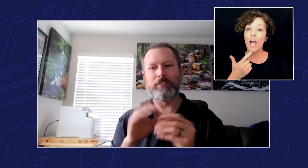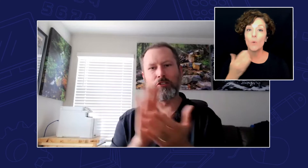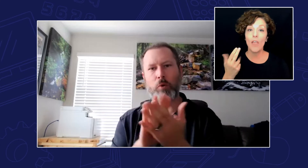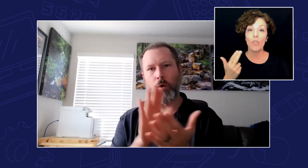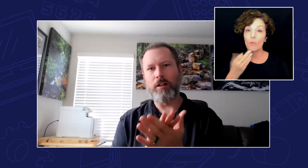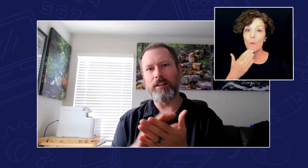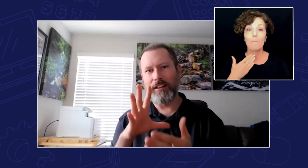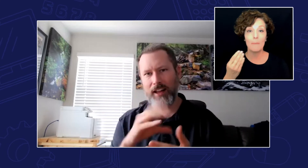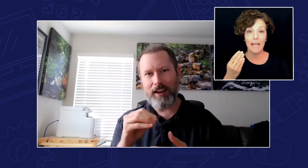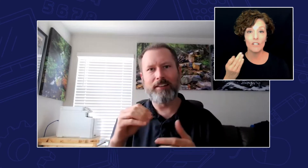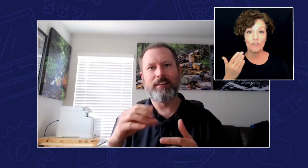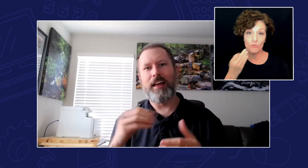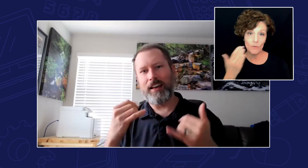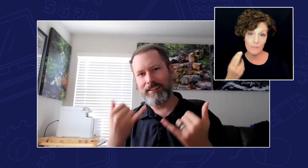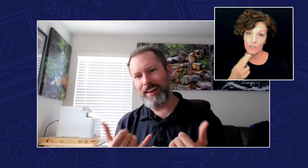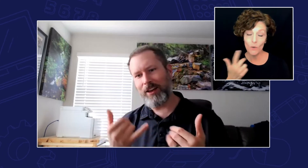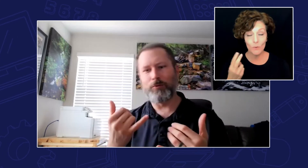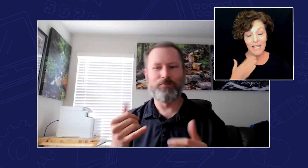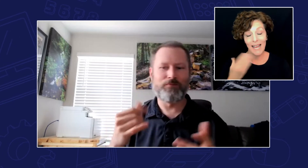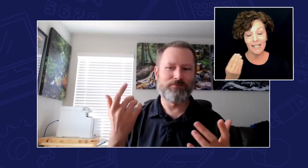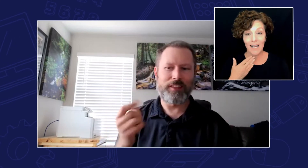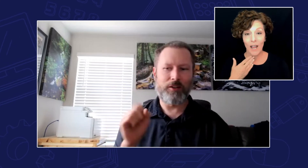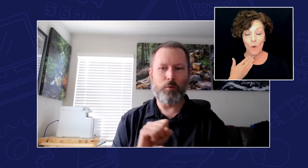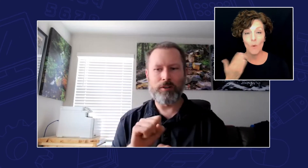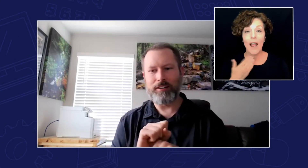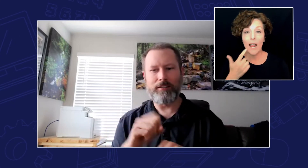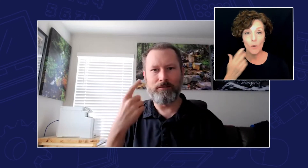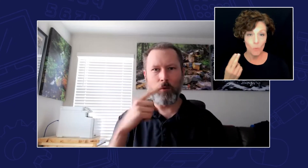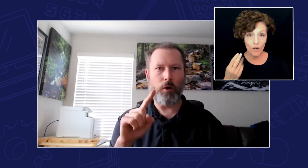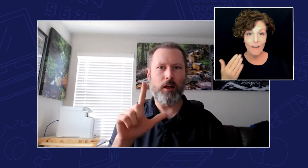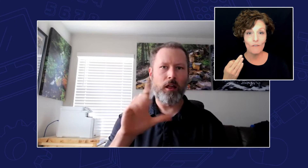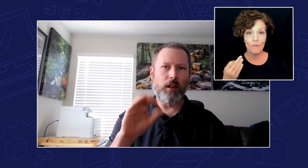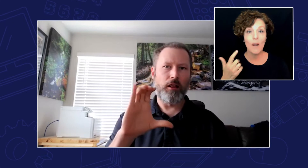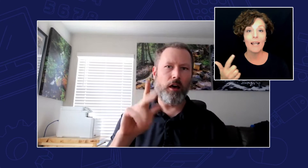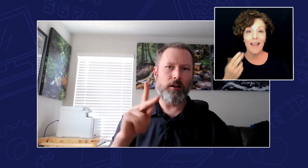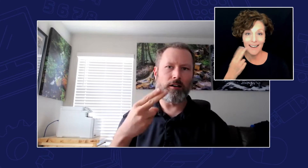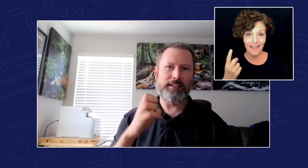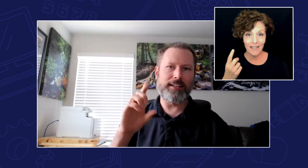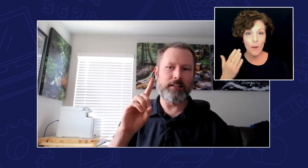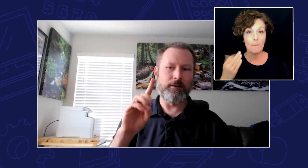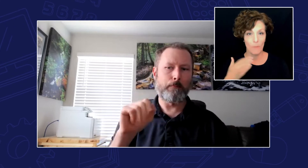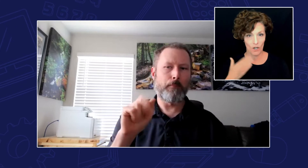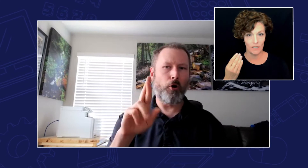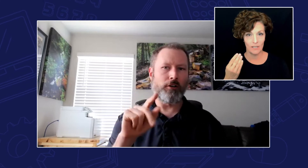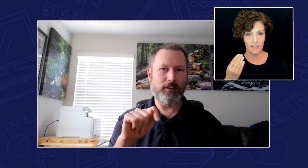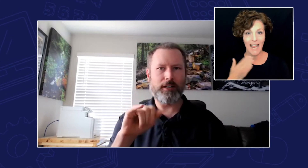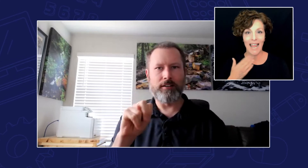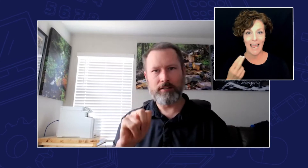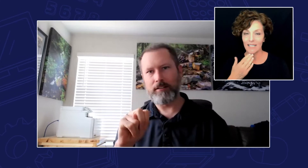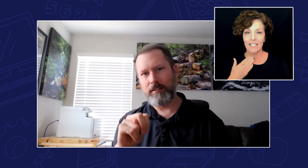mainstream schools and now I work for Lockheed Martin as